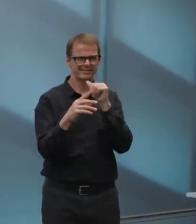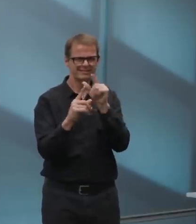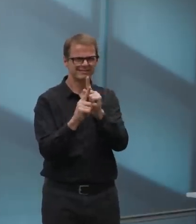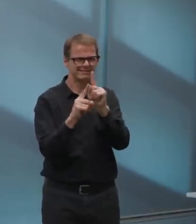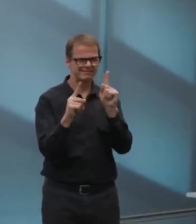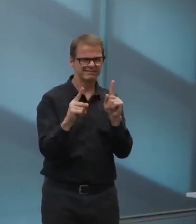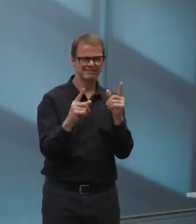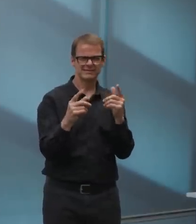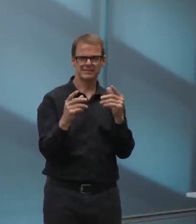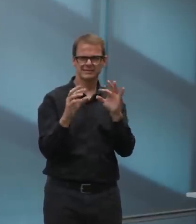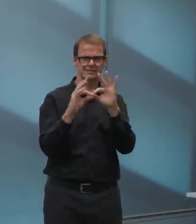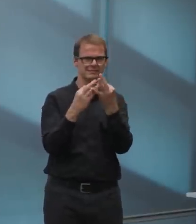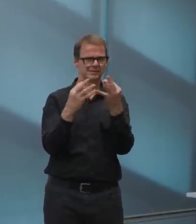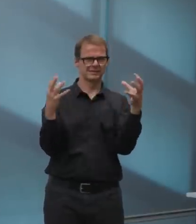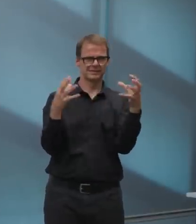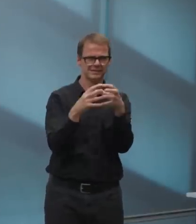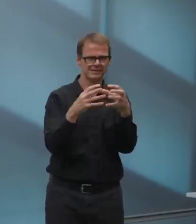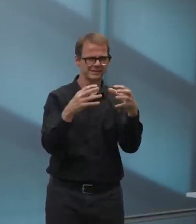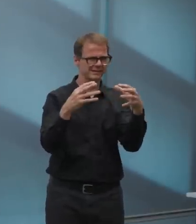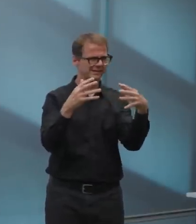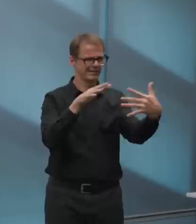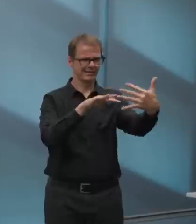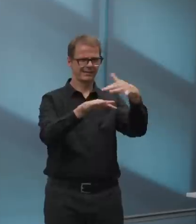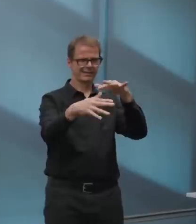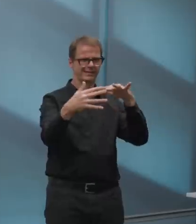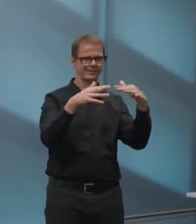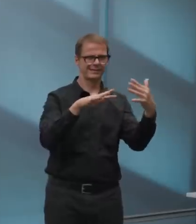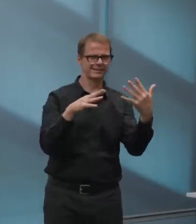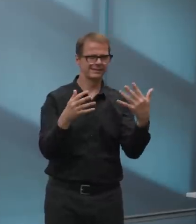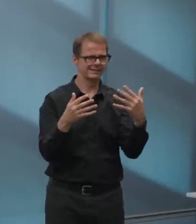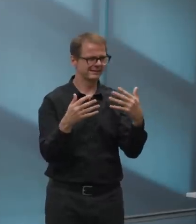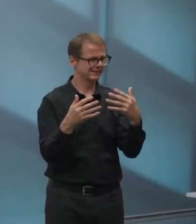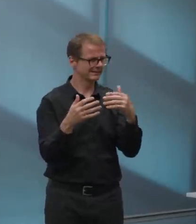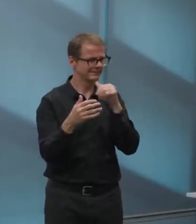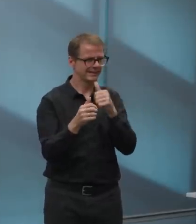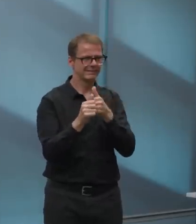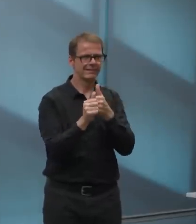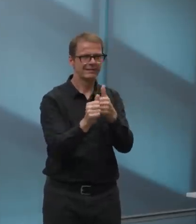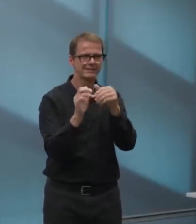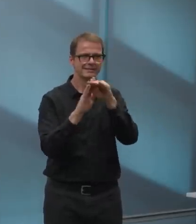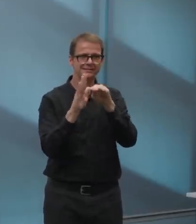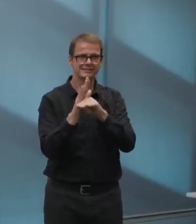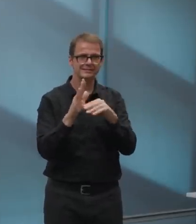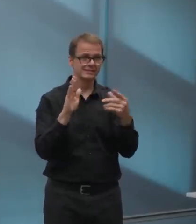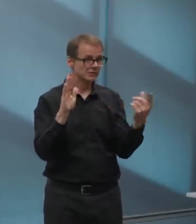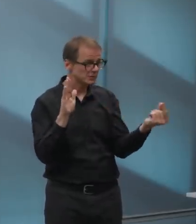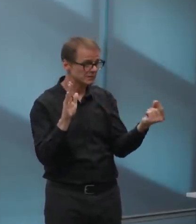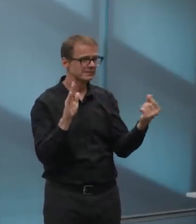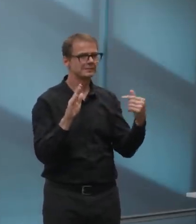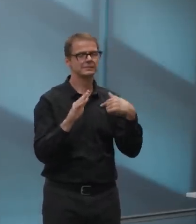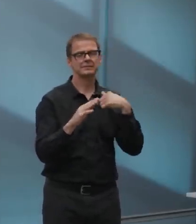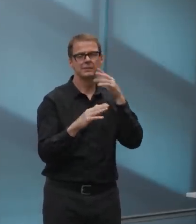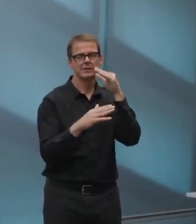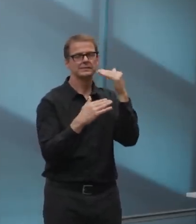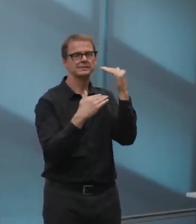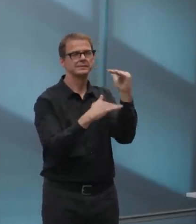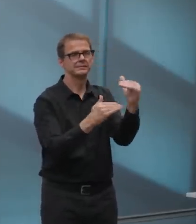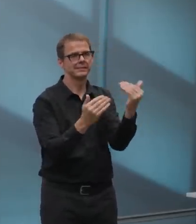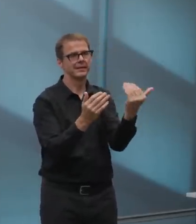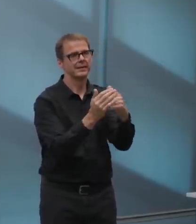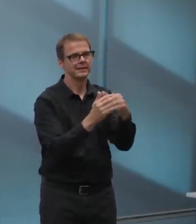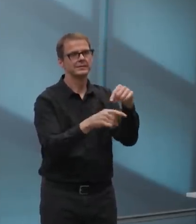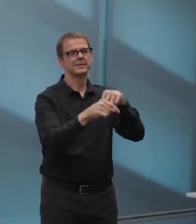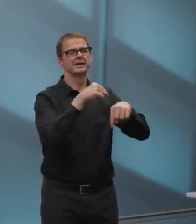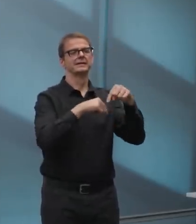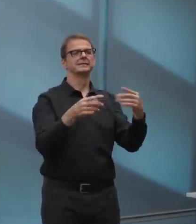uh, system. But if we're not seeing that, we will restrict, um, because public health is priority one in this,